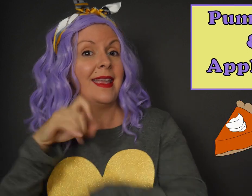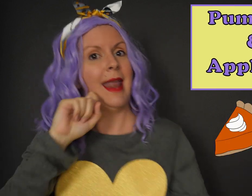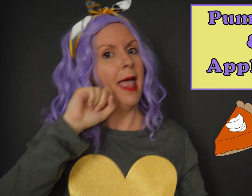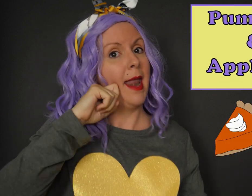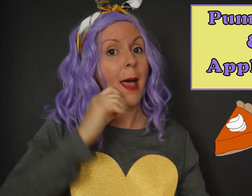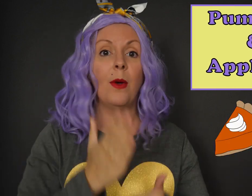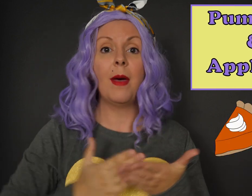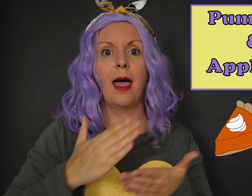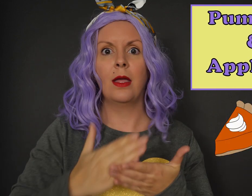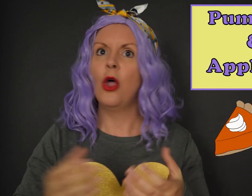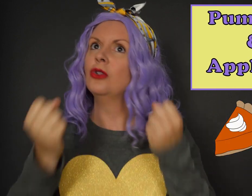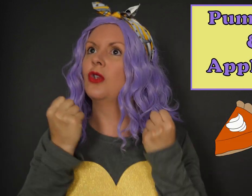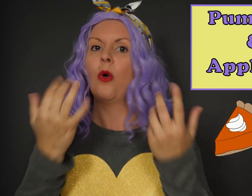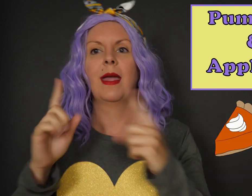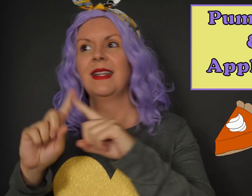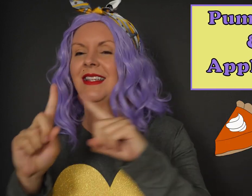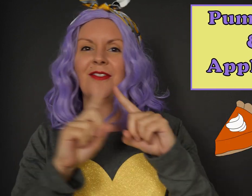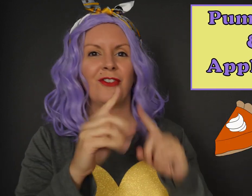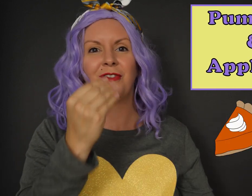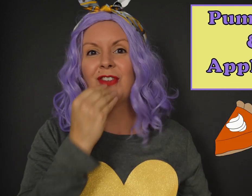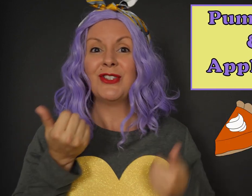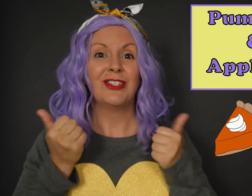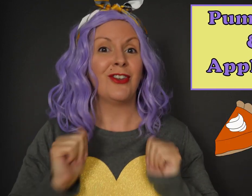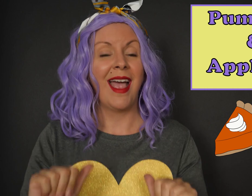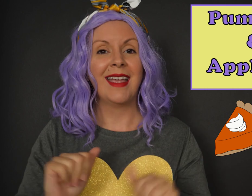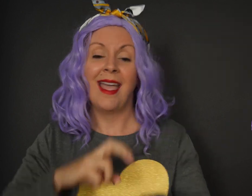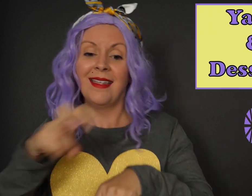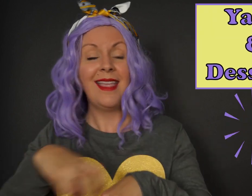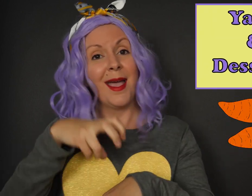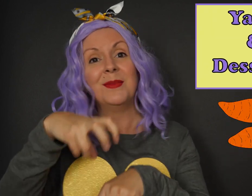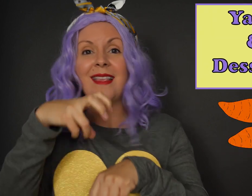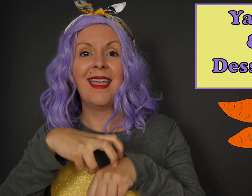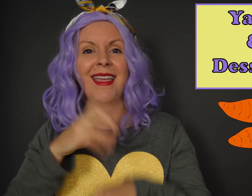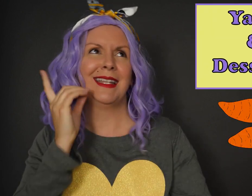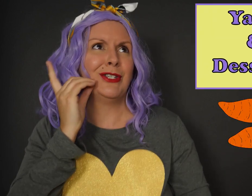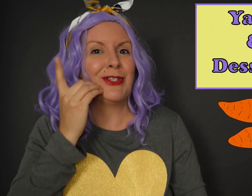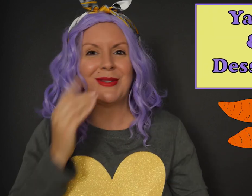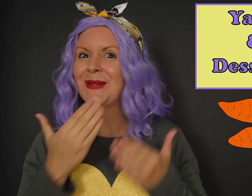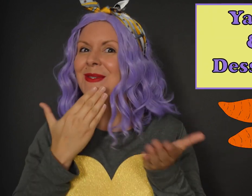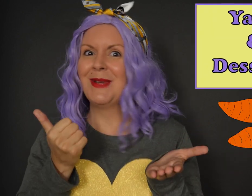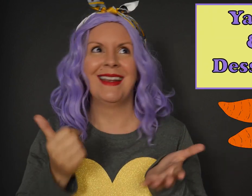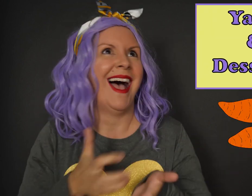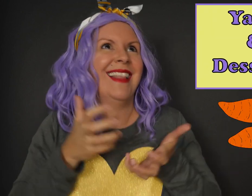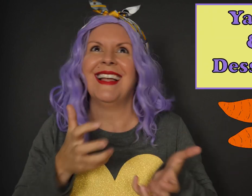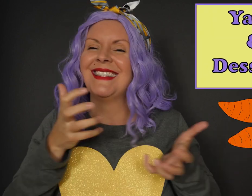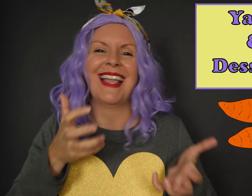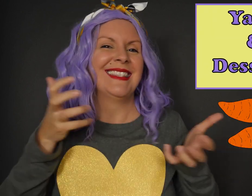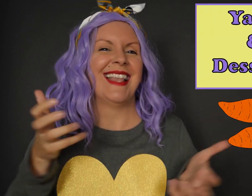and apple pie. So many different foods to try. Yams and desserts are sweet. Lots and lots and